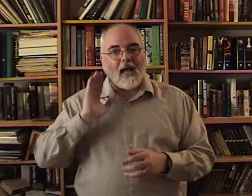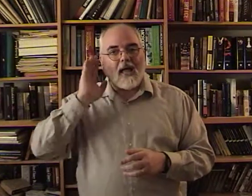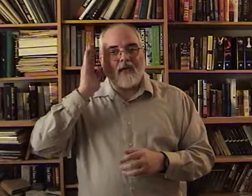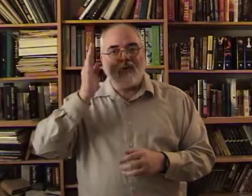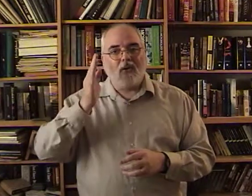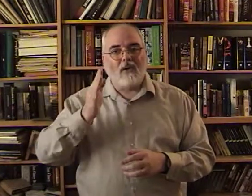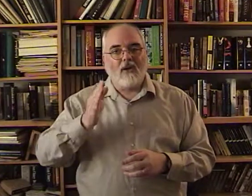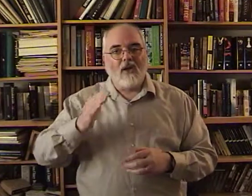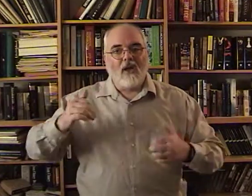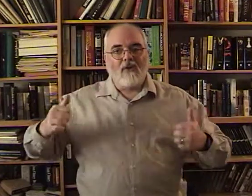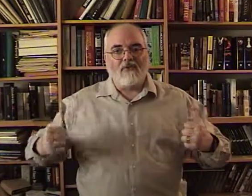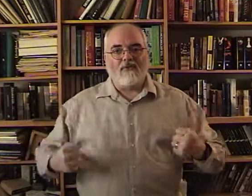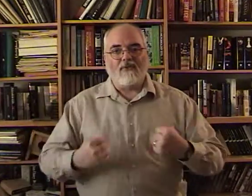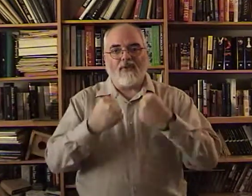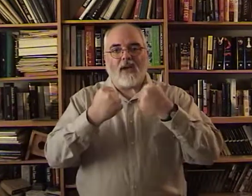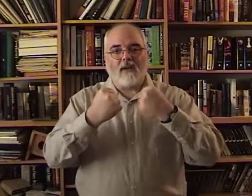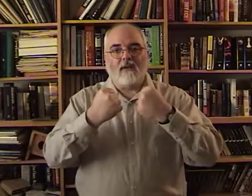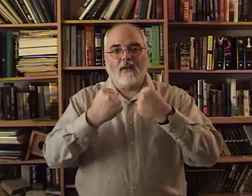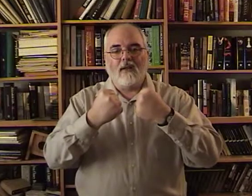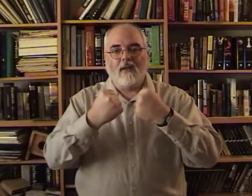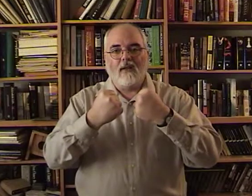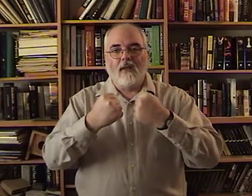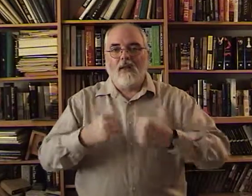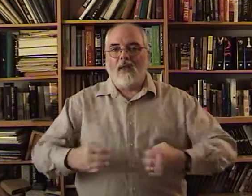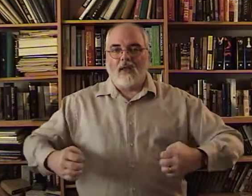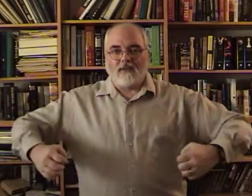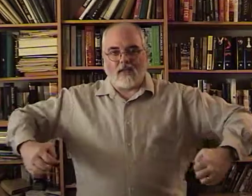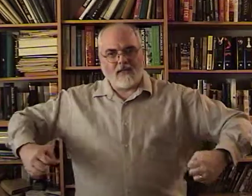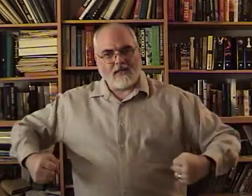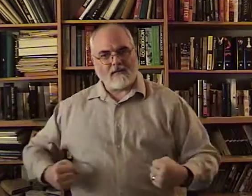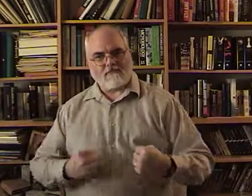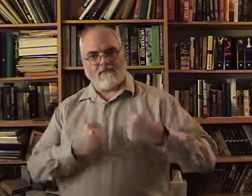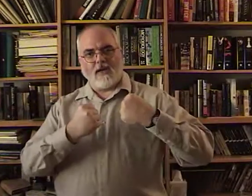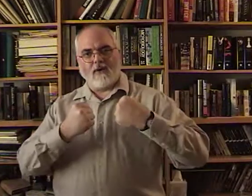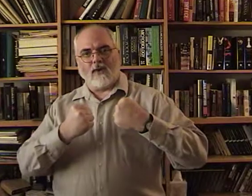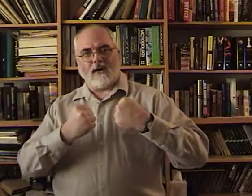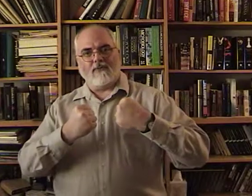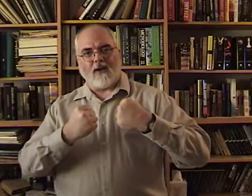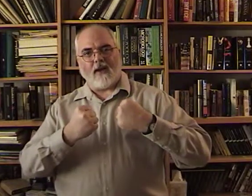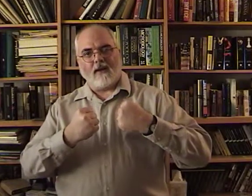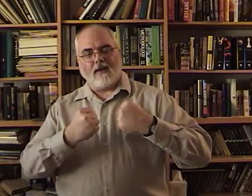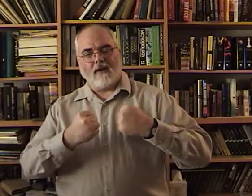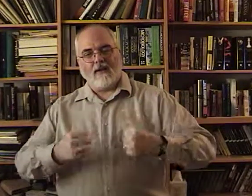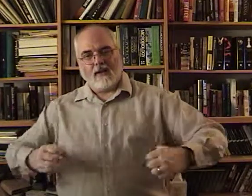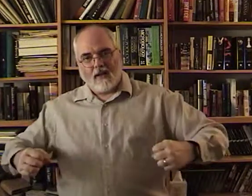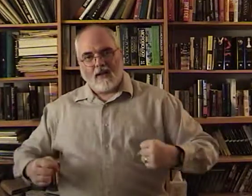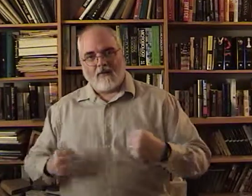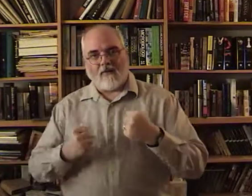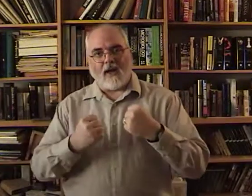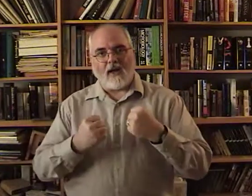I'll fight. It's like getting ready to fight. Fight.